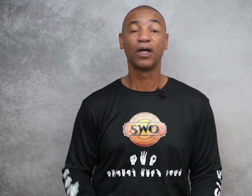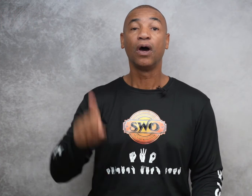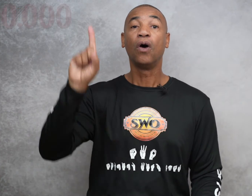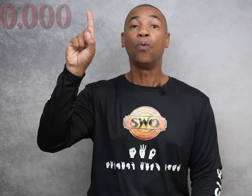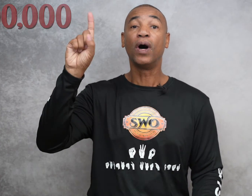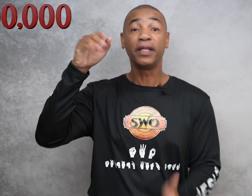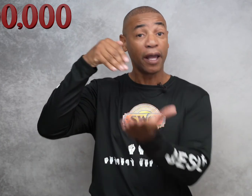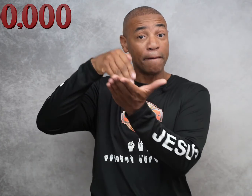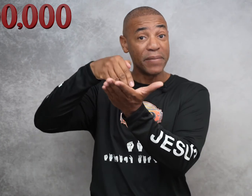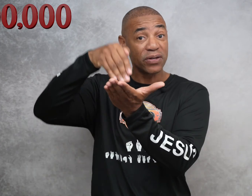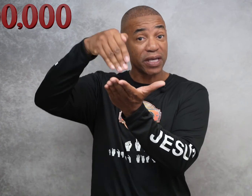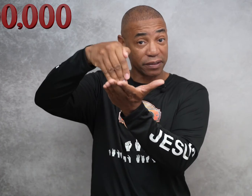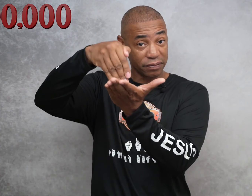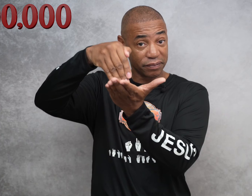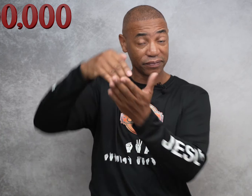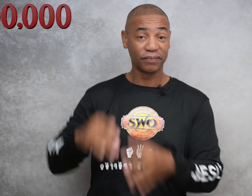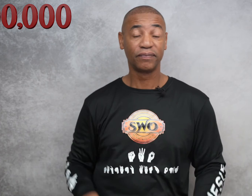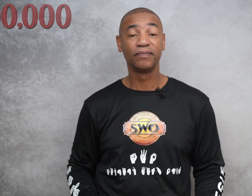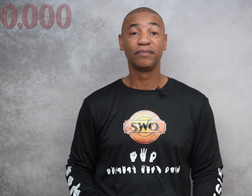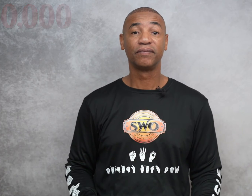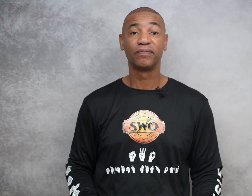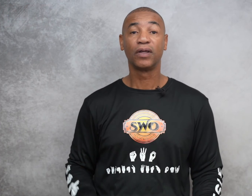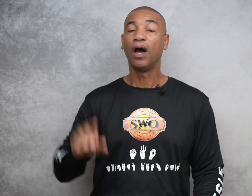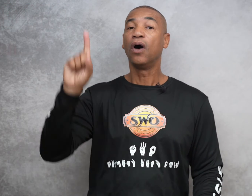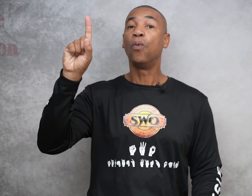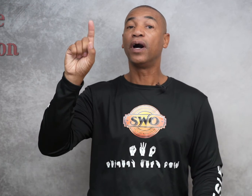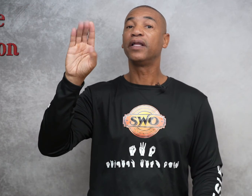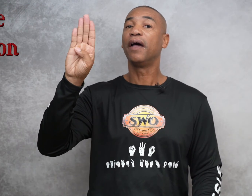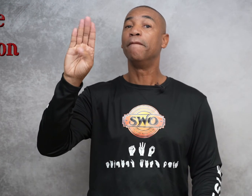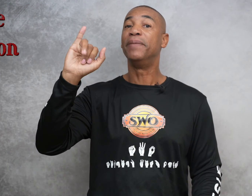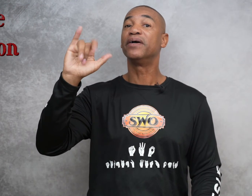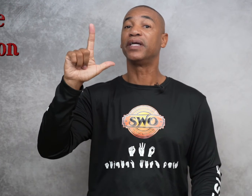1,000, 1 1,000,000,000,